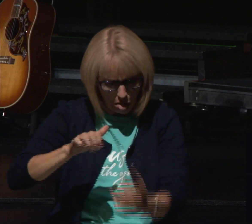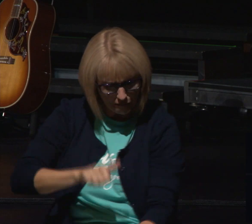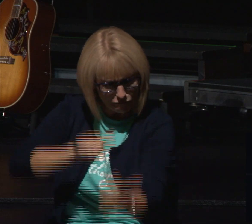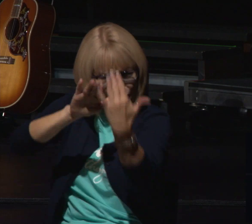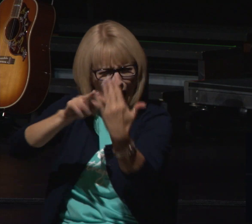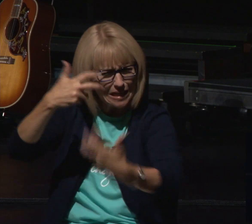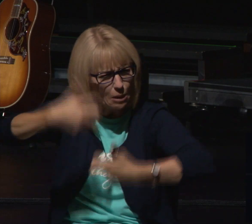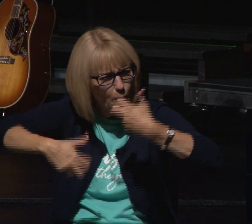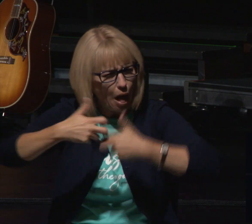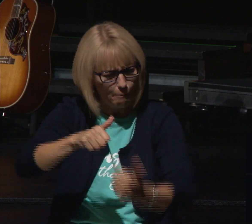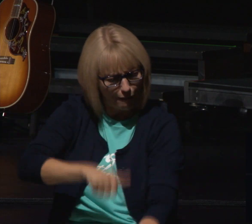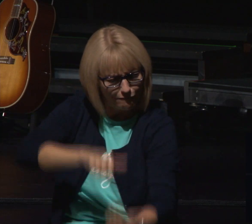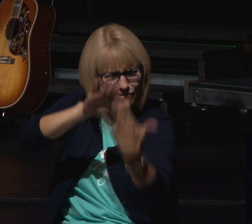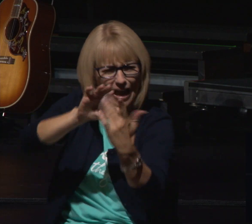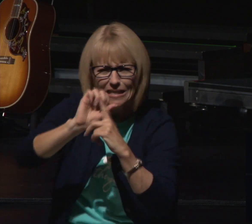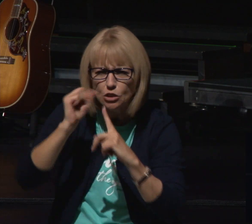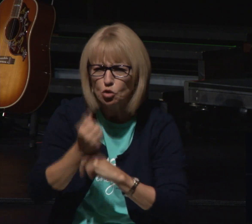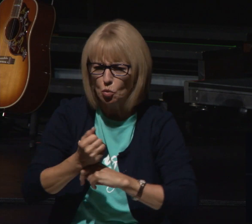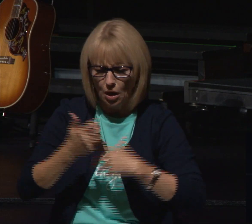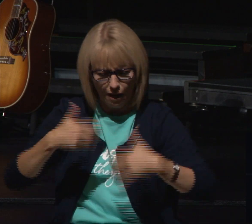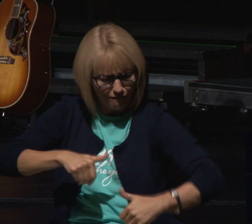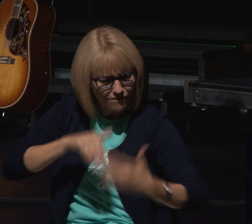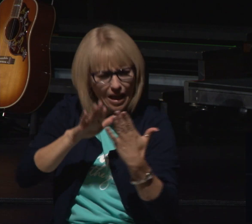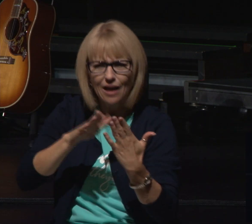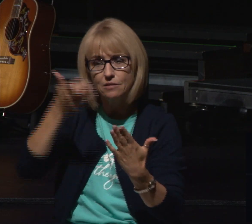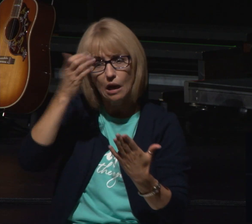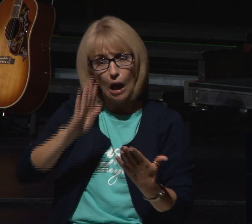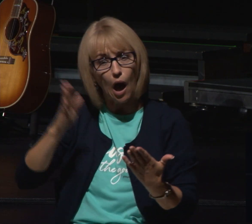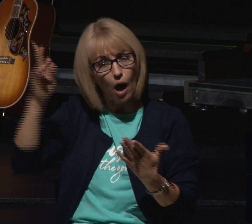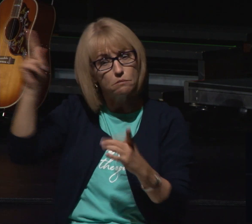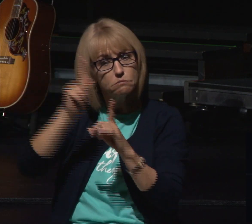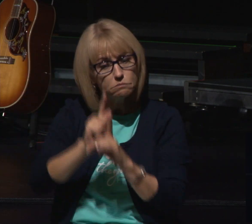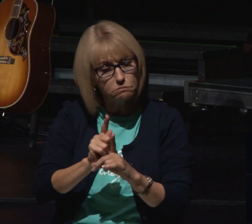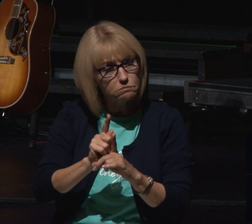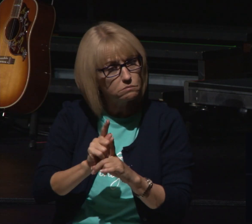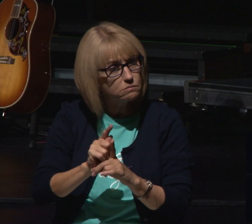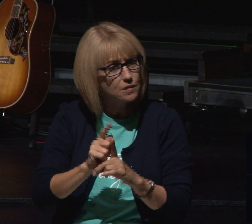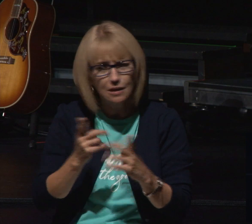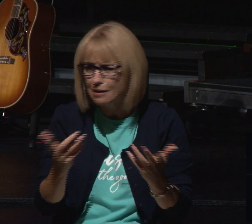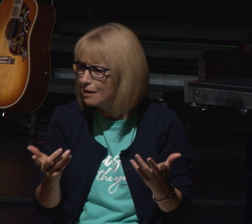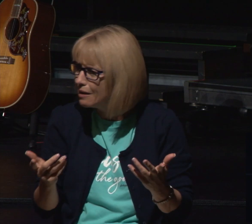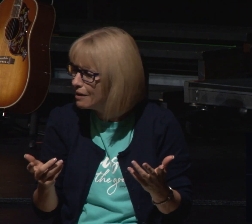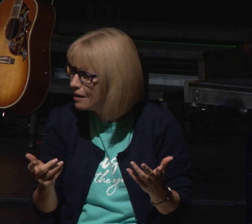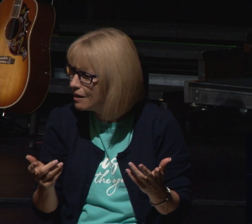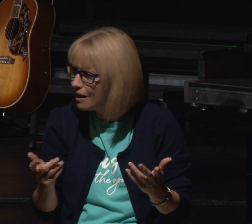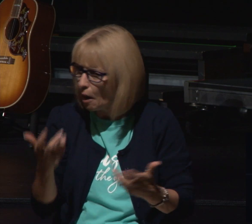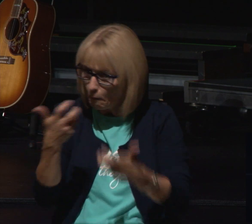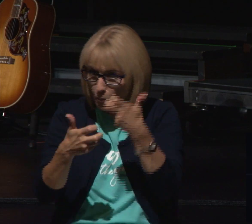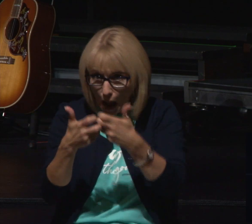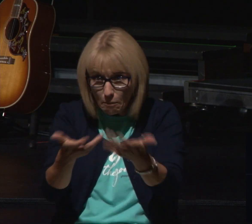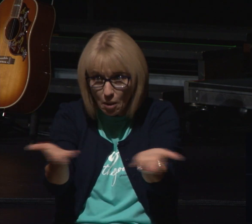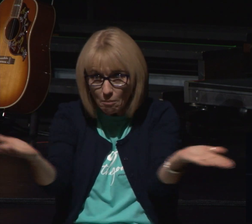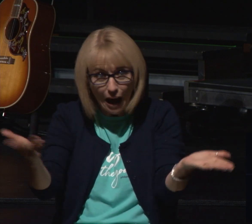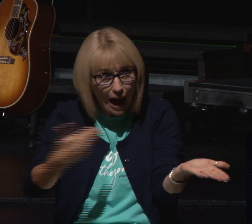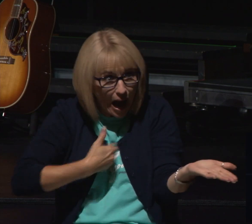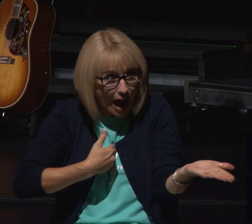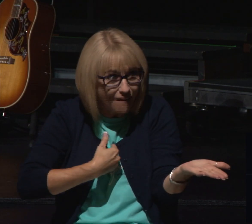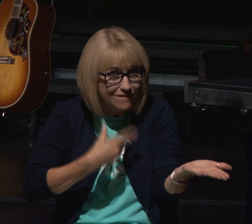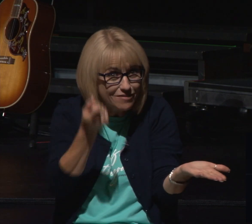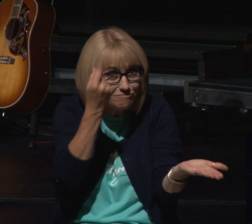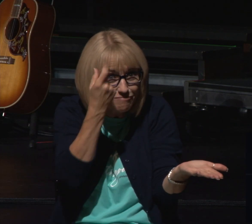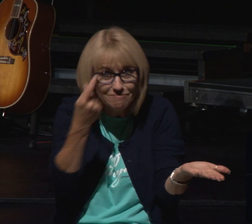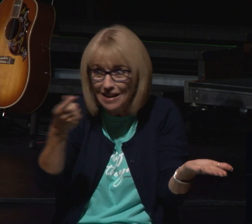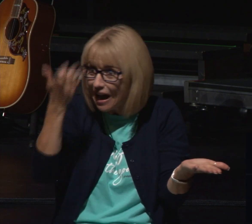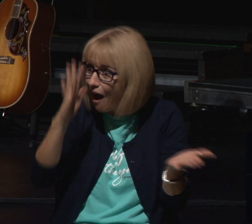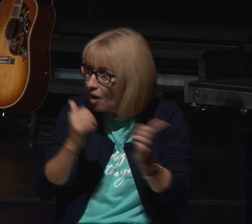obviously god was still there in the midst of it problems are in life and god understands god is